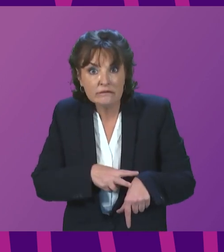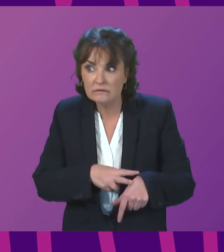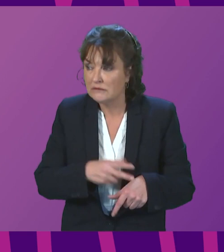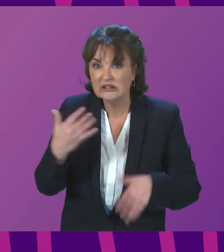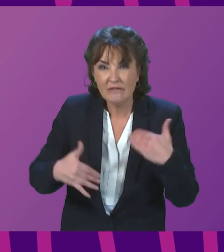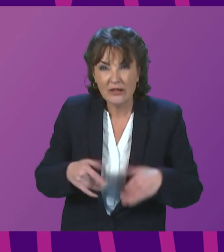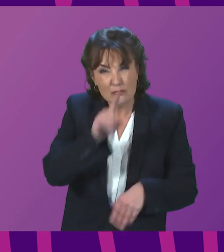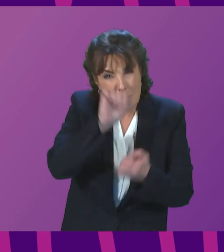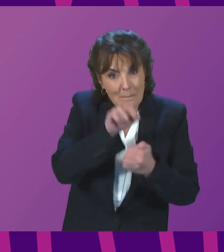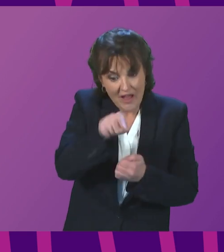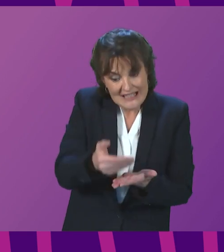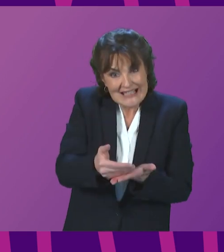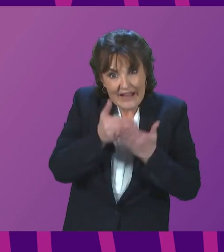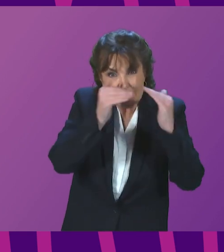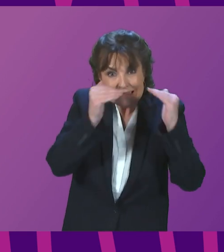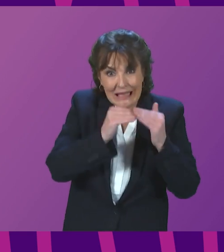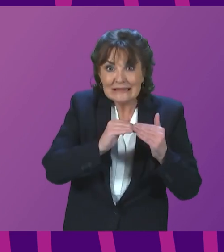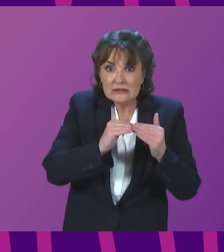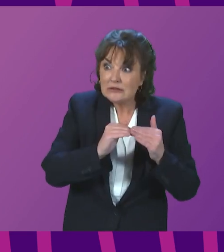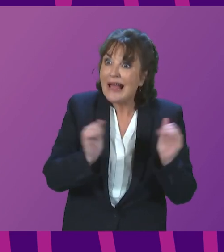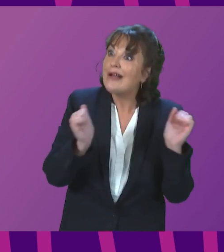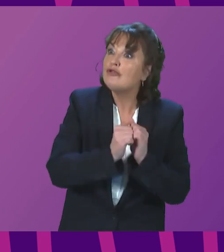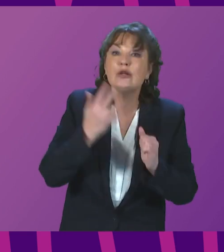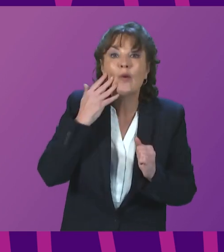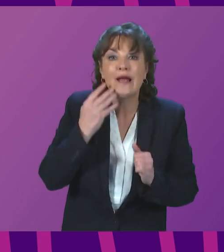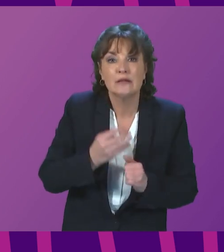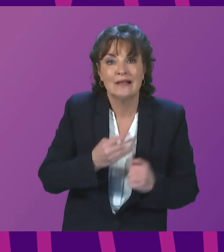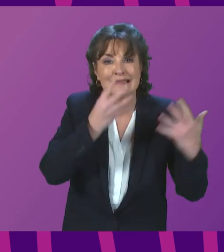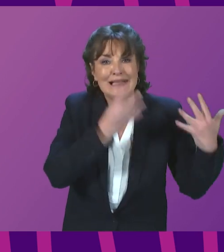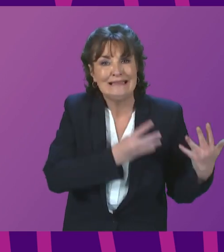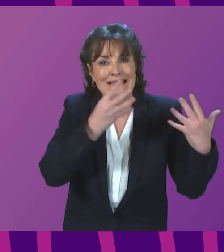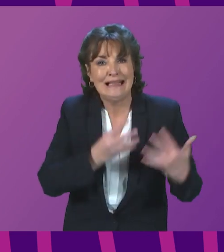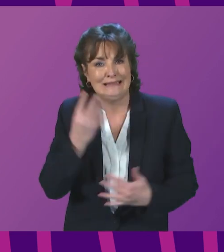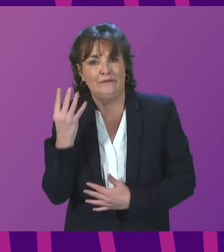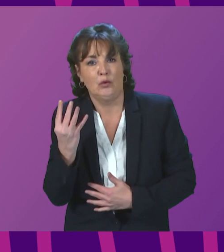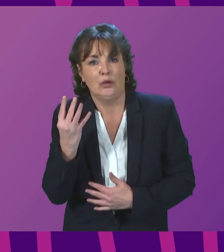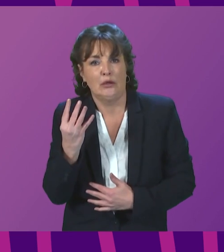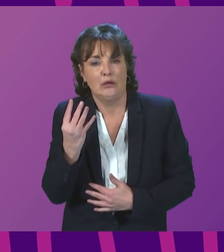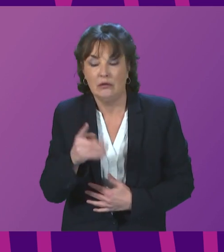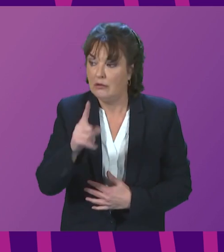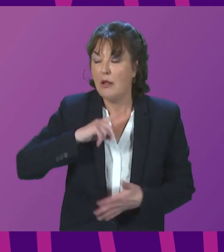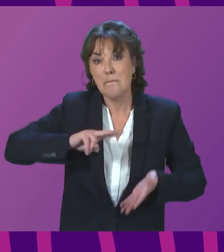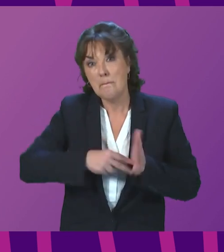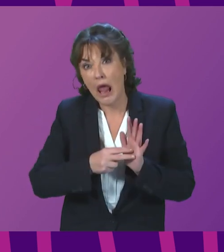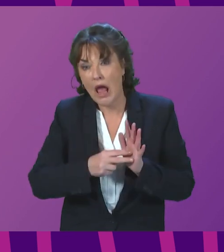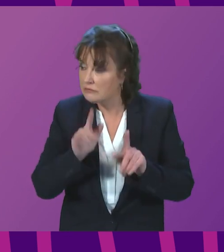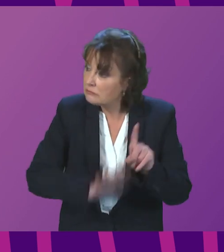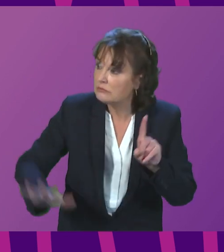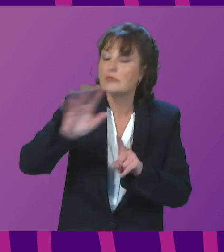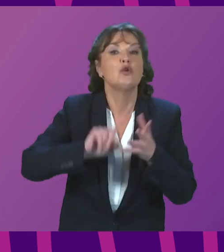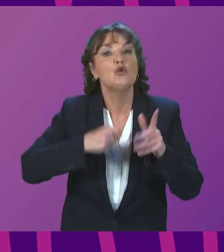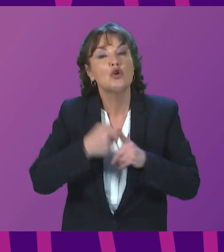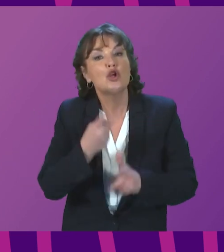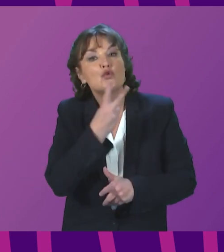1994. We know the network rail plans have plans to make over 2,000 staff redundant across the UK. That is unacceptable.